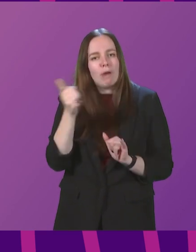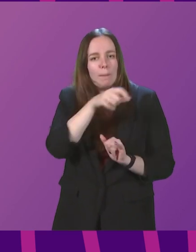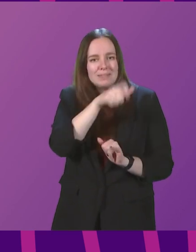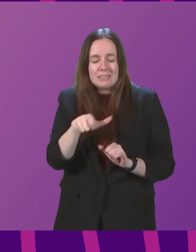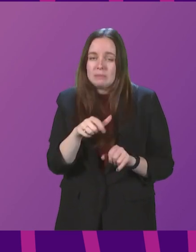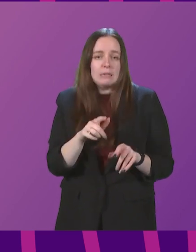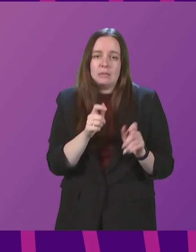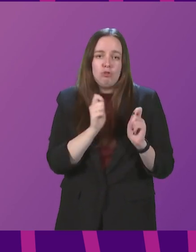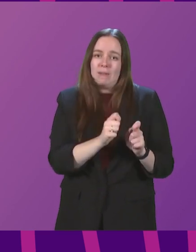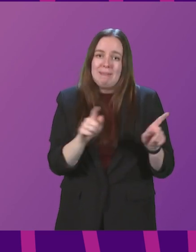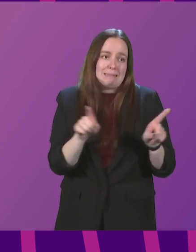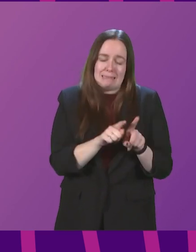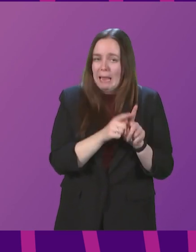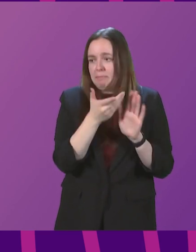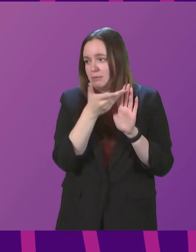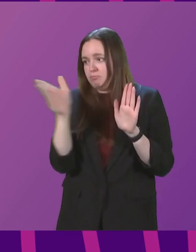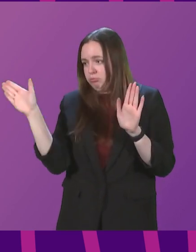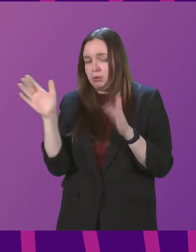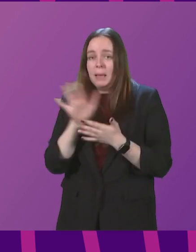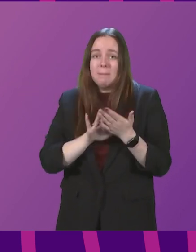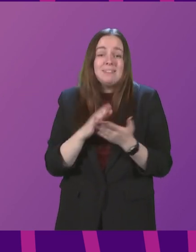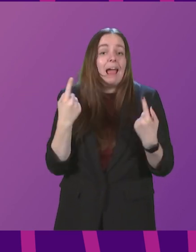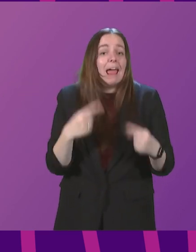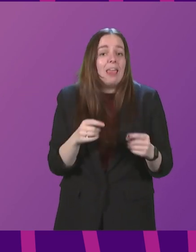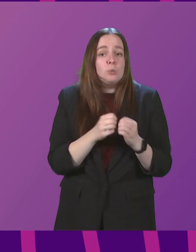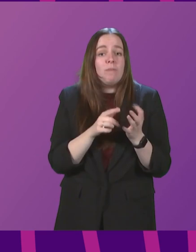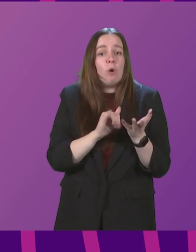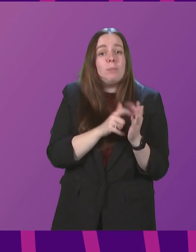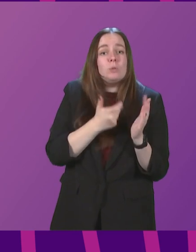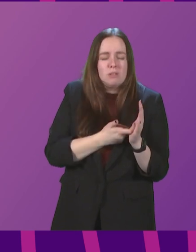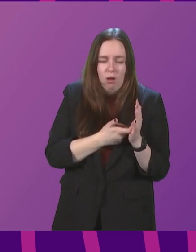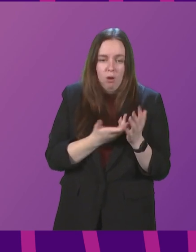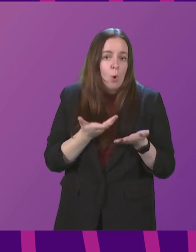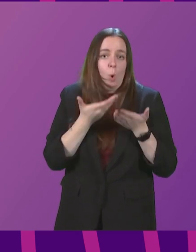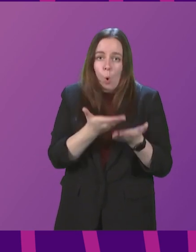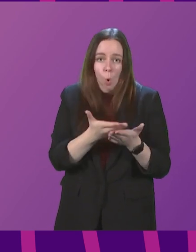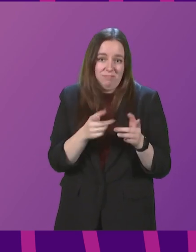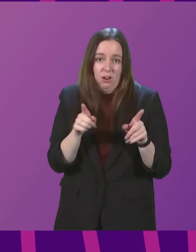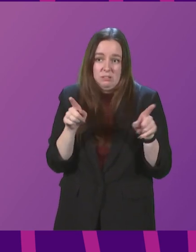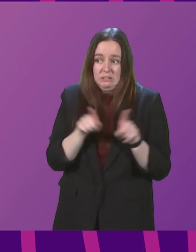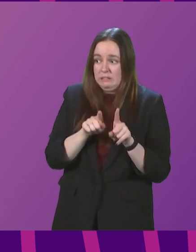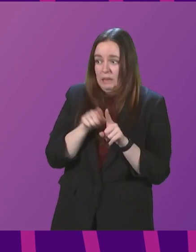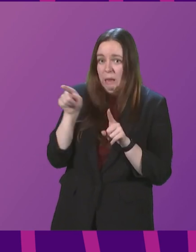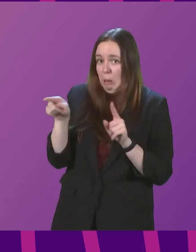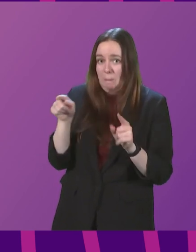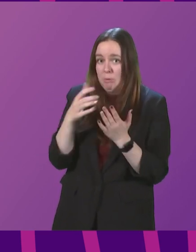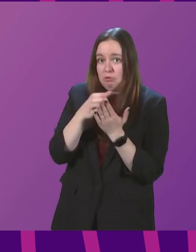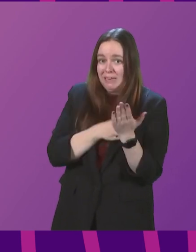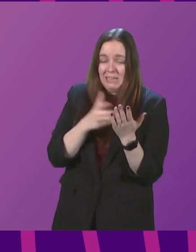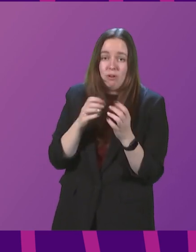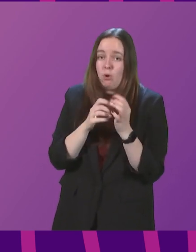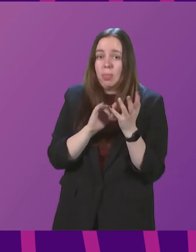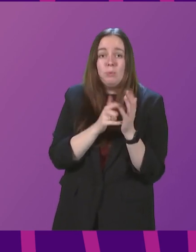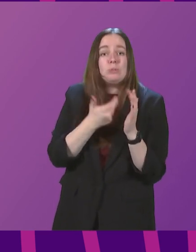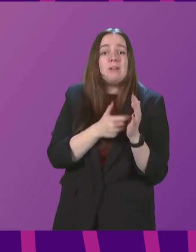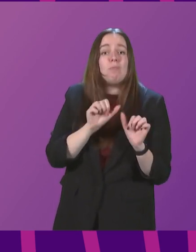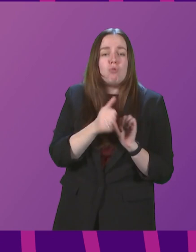same as the rest of the population and therefore eligible for boosters and offered them in line with the normal eligibility criteria for the booster programme.